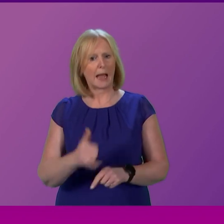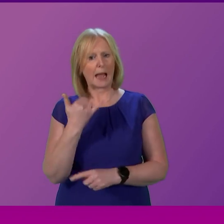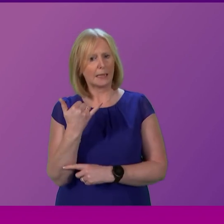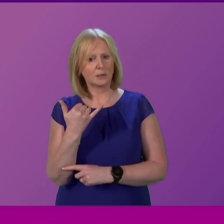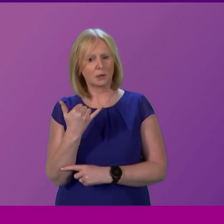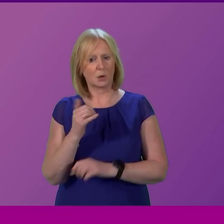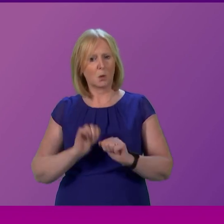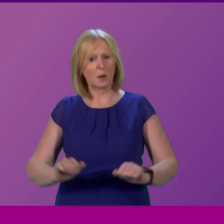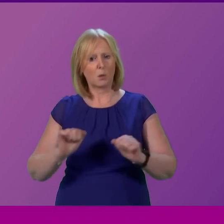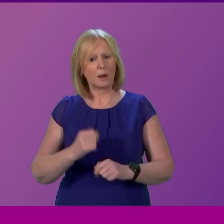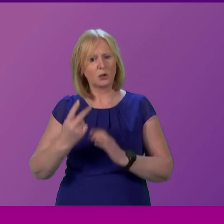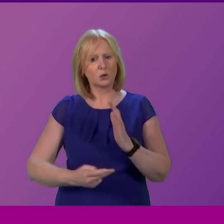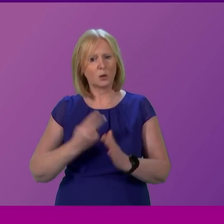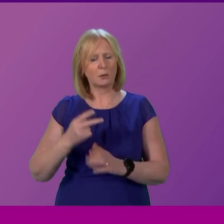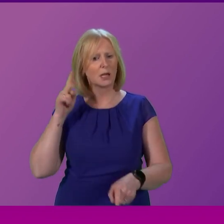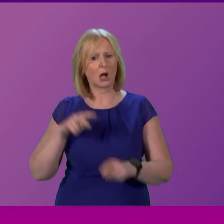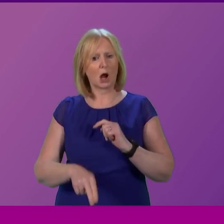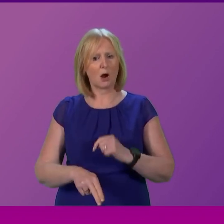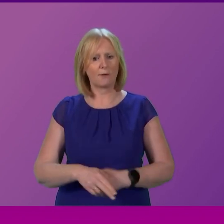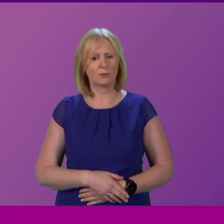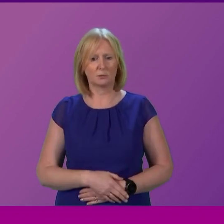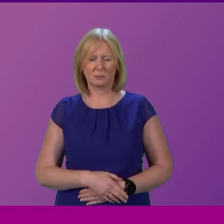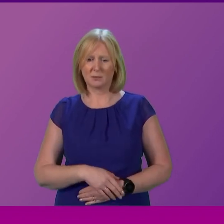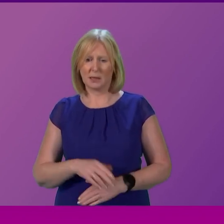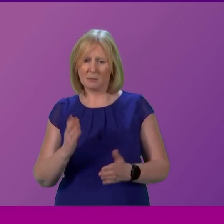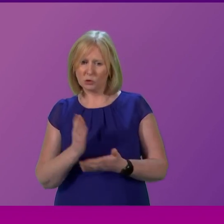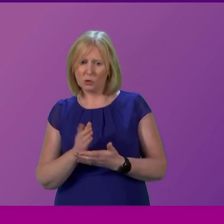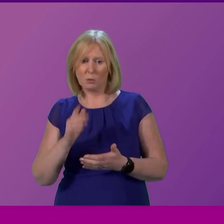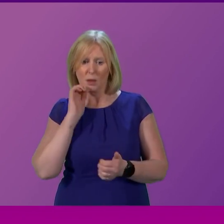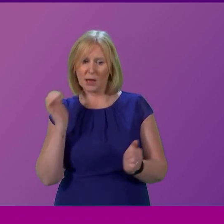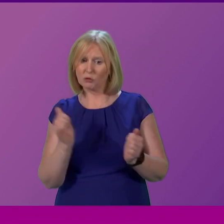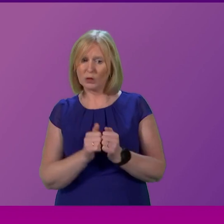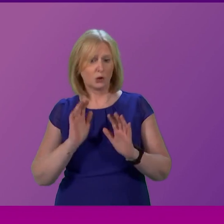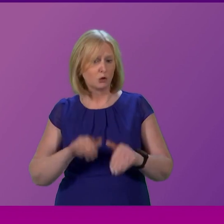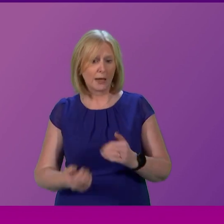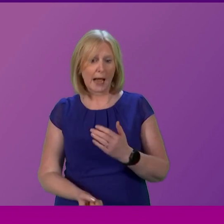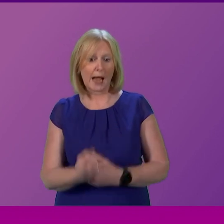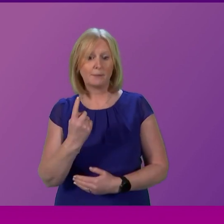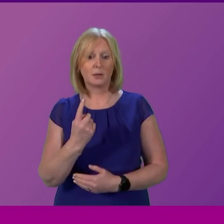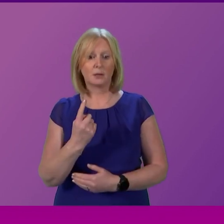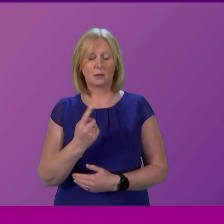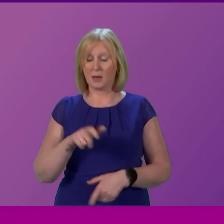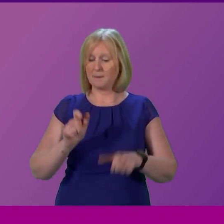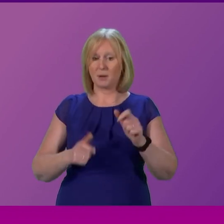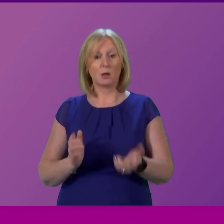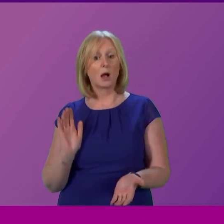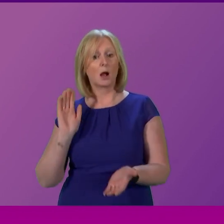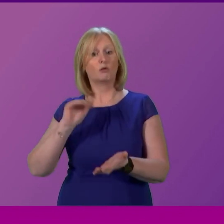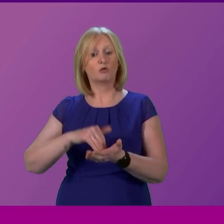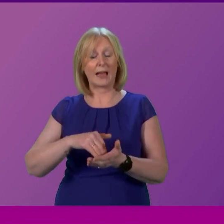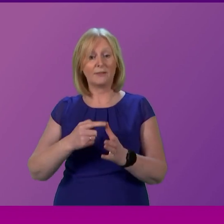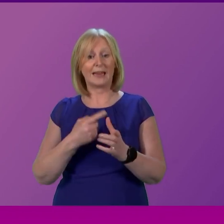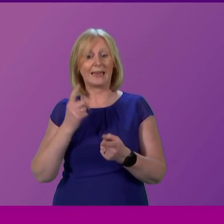I'm sure the Cabinet Secretary agrees this should not happen in such circumstances patients are likely to attend A&E for instance where they